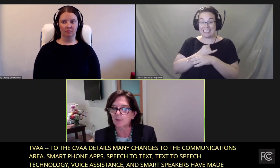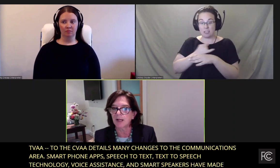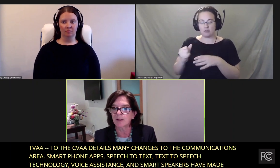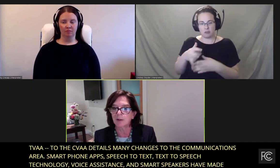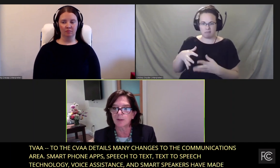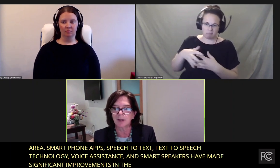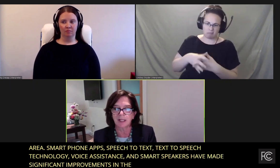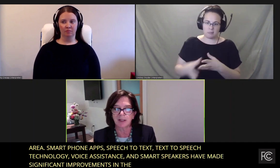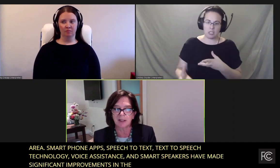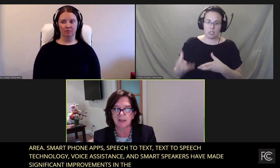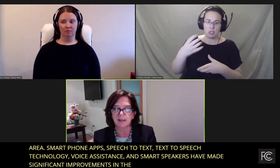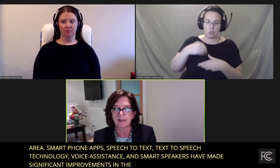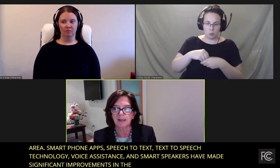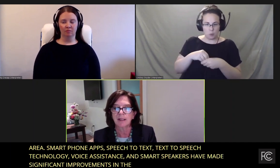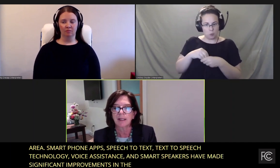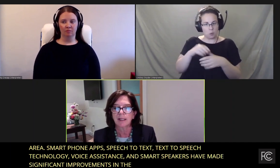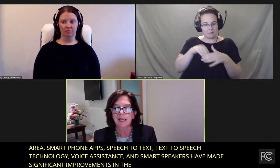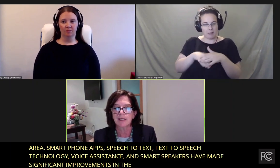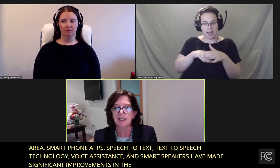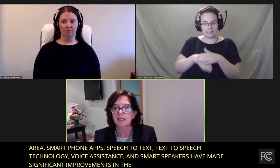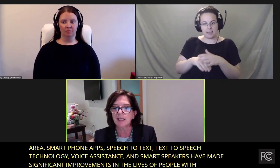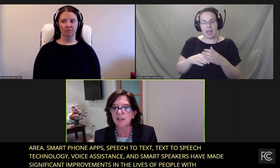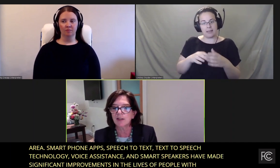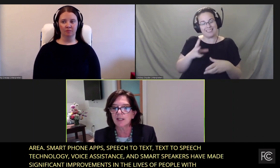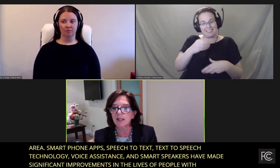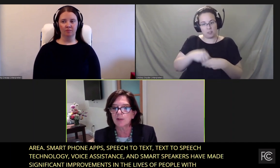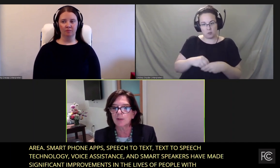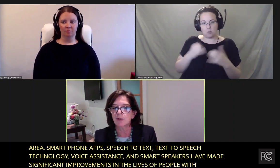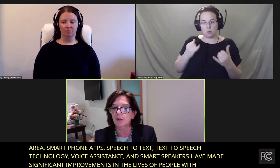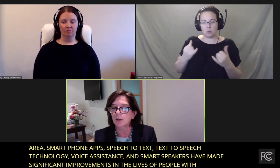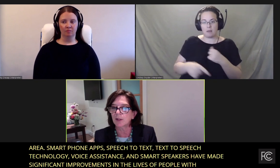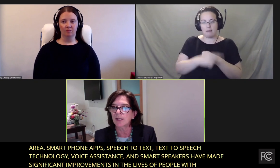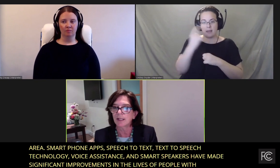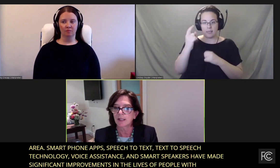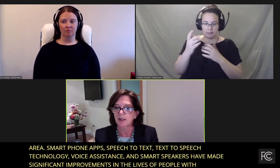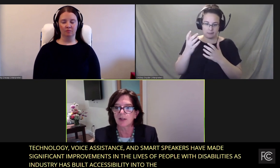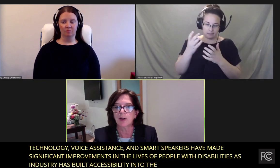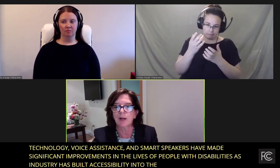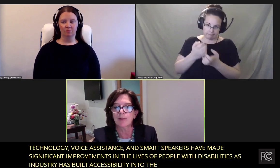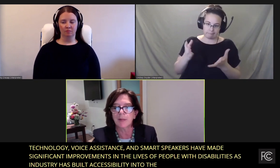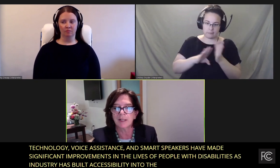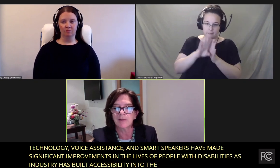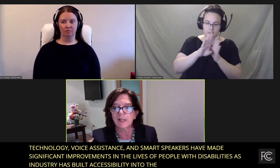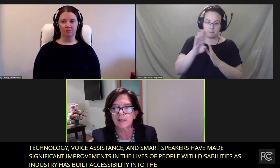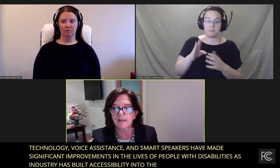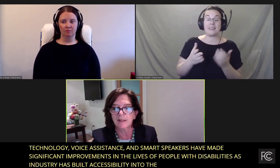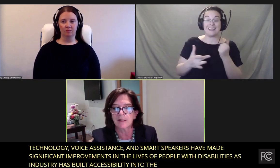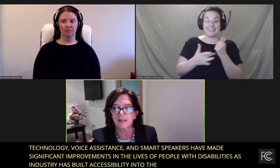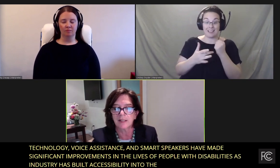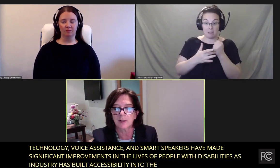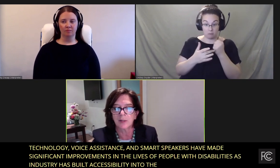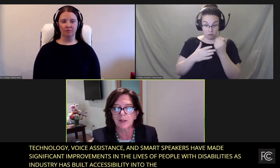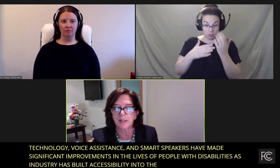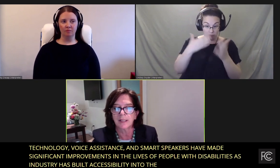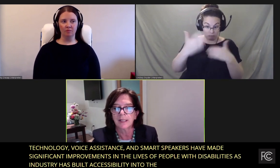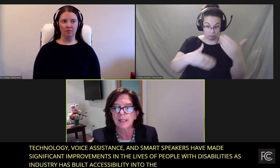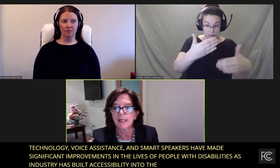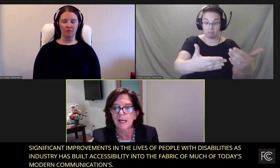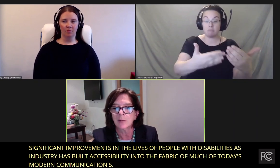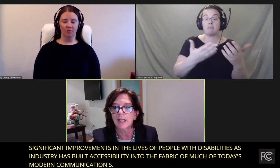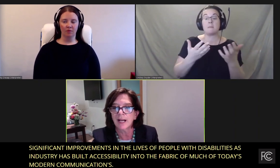of today's modern communications. Diane As technology has moved forward, so have many advances in accessibility.